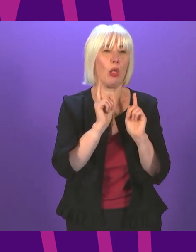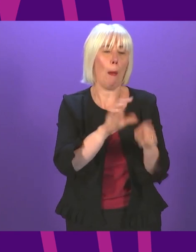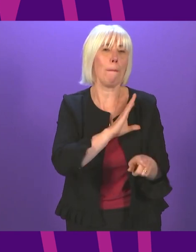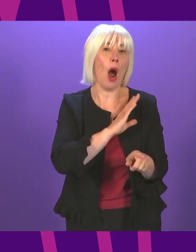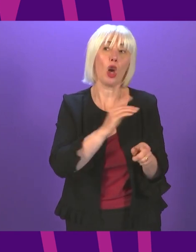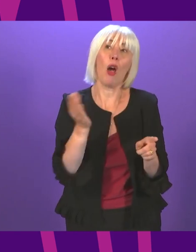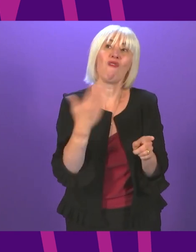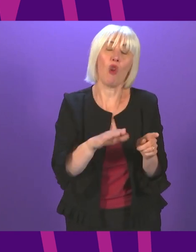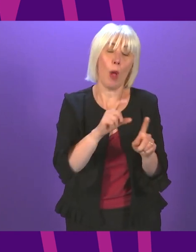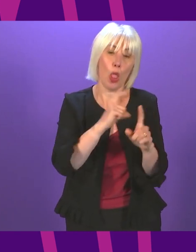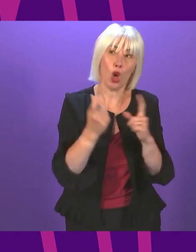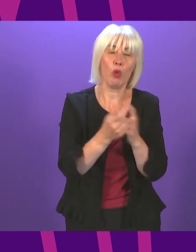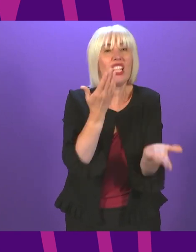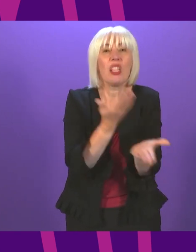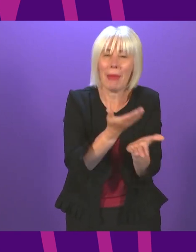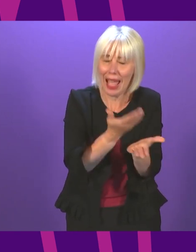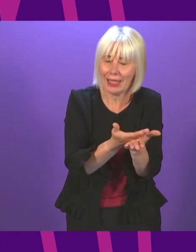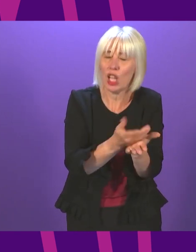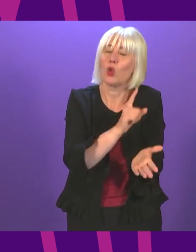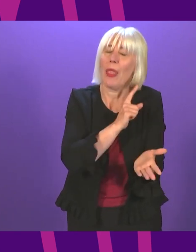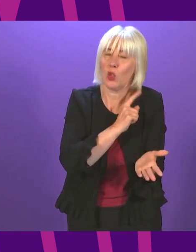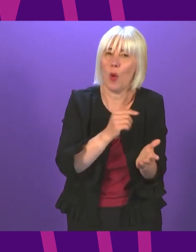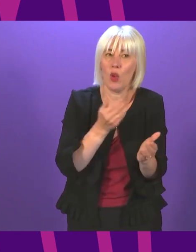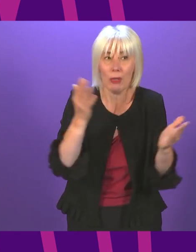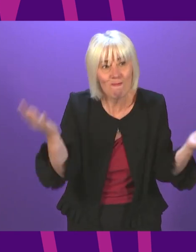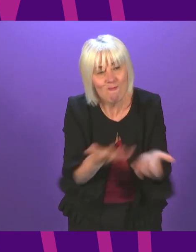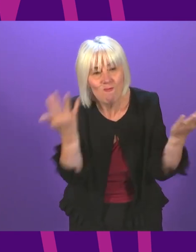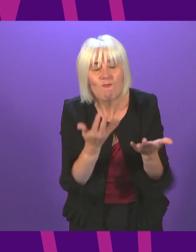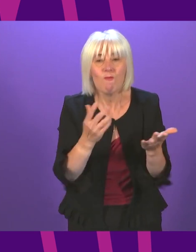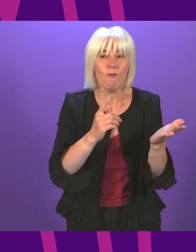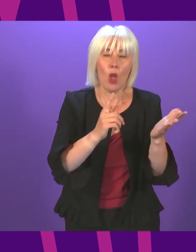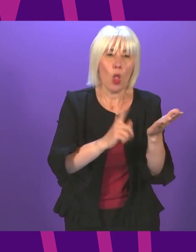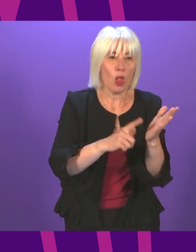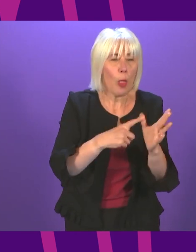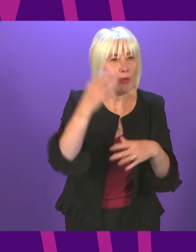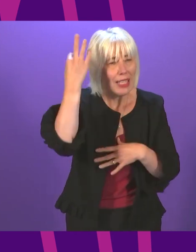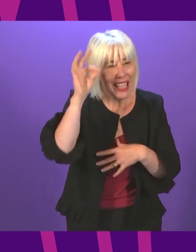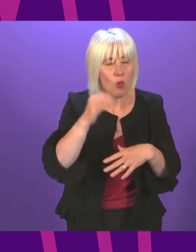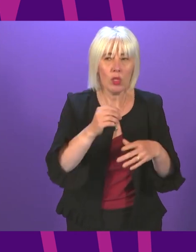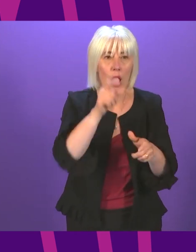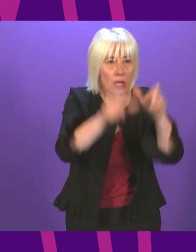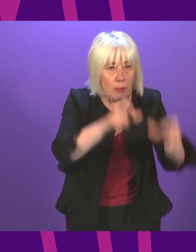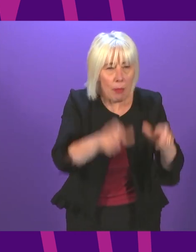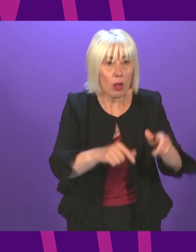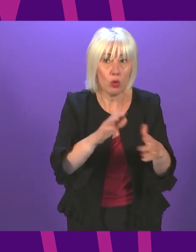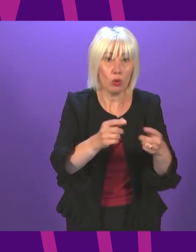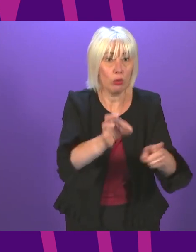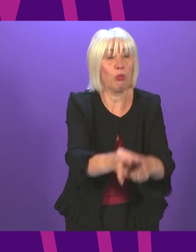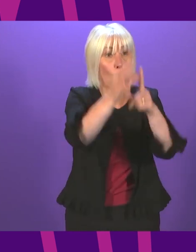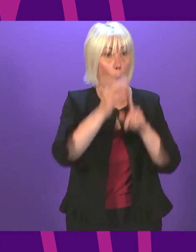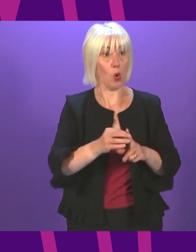demand so we do encourage communities stakeholders and local government to come forward now with proposals Graeme Simpson